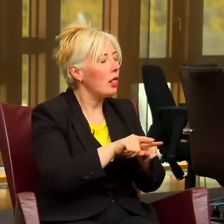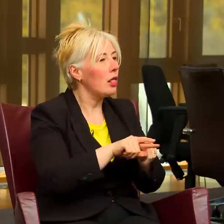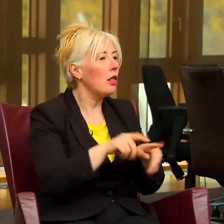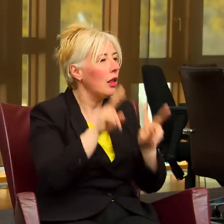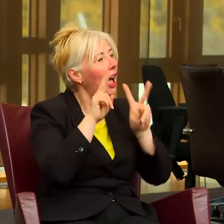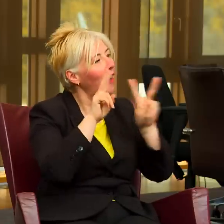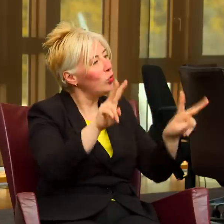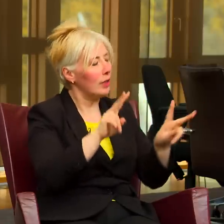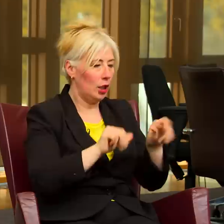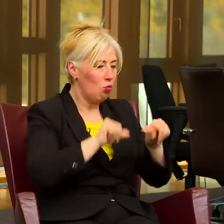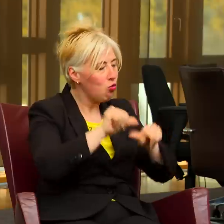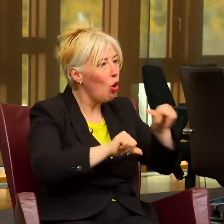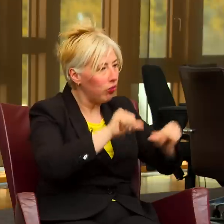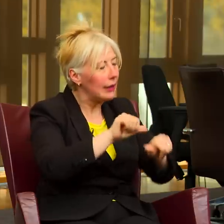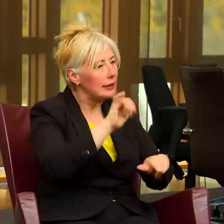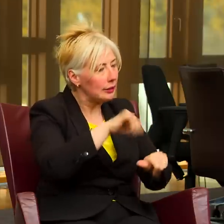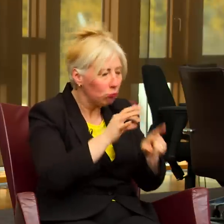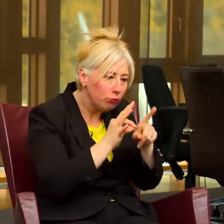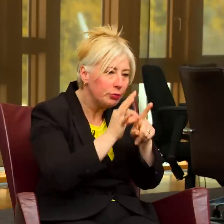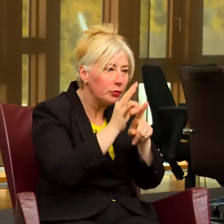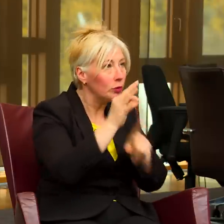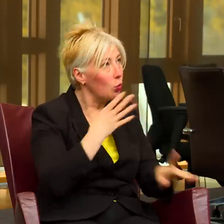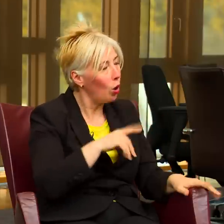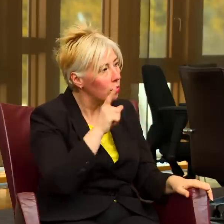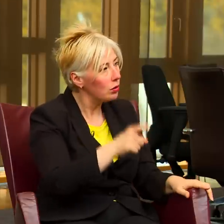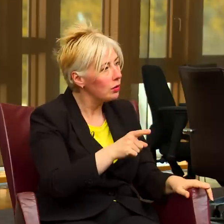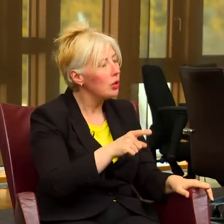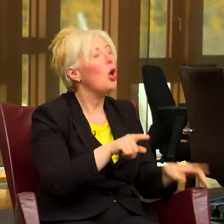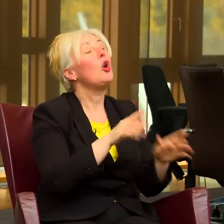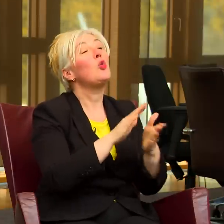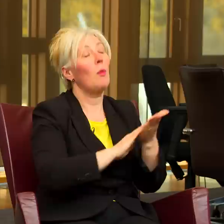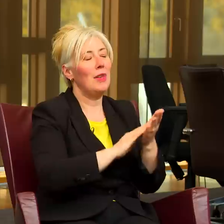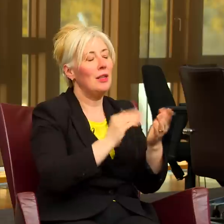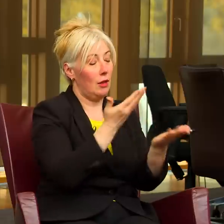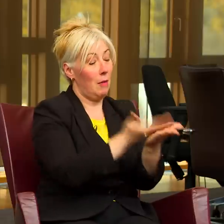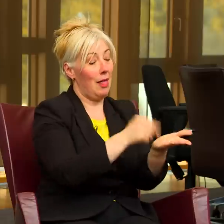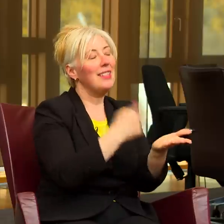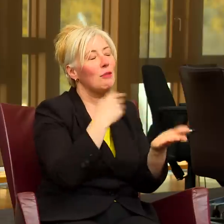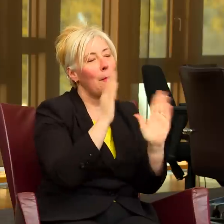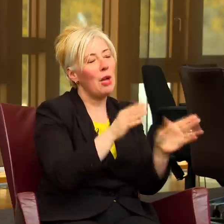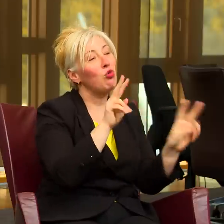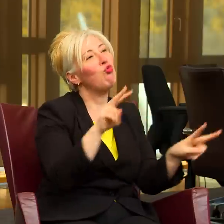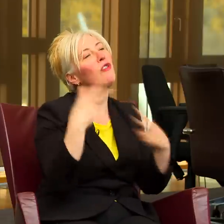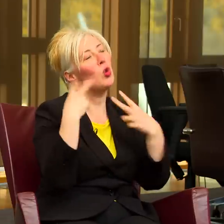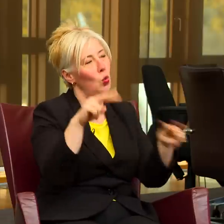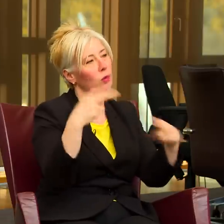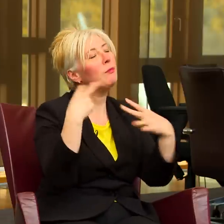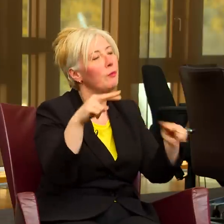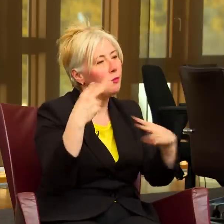one of the most important things is that there is a review element within the Bill to ensure that once those plans are published